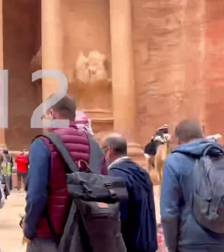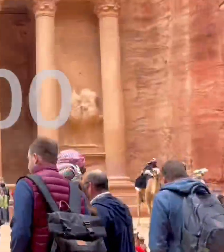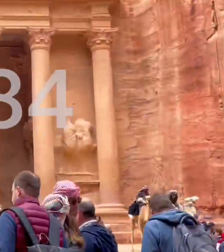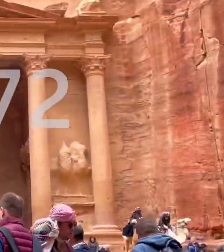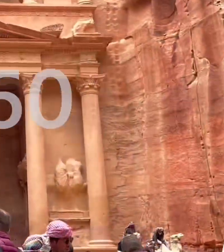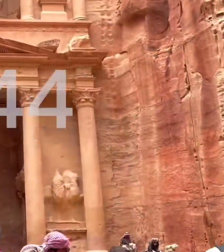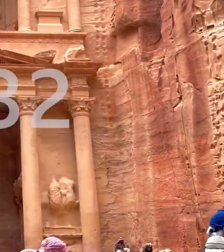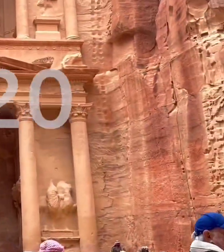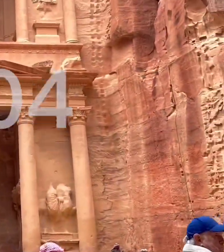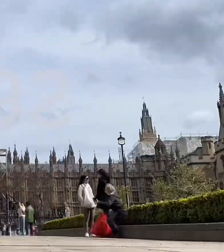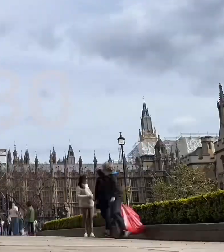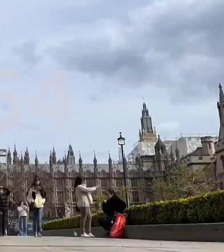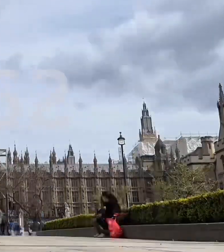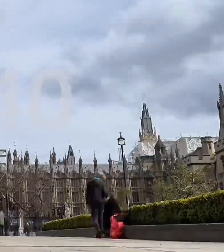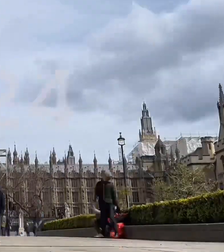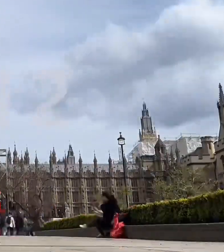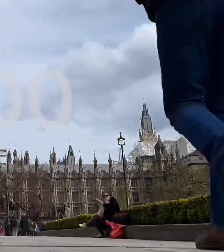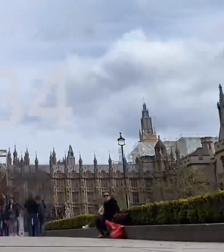We'll be right